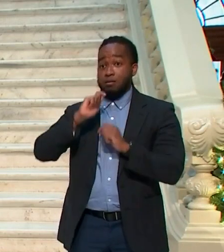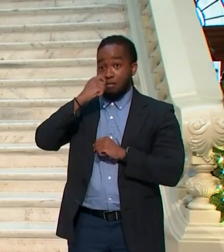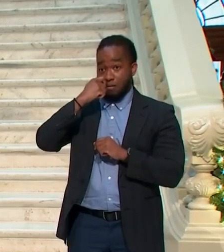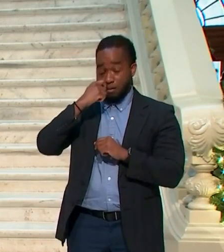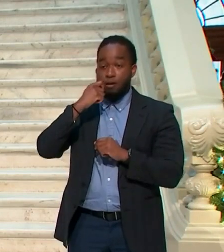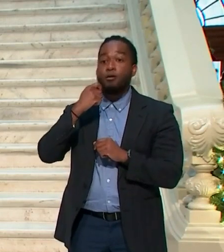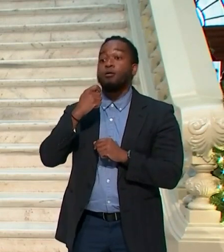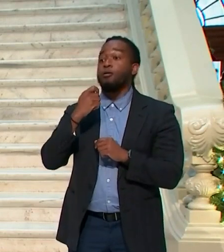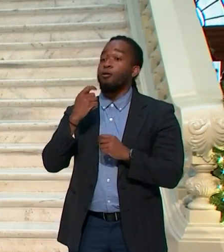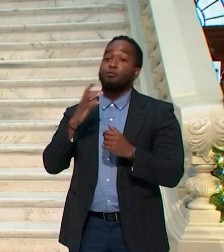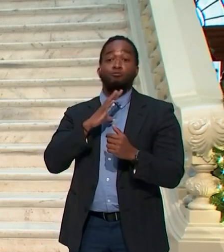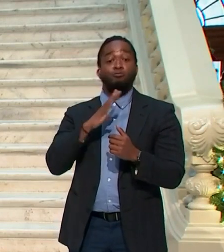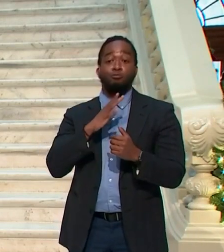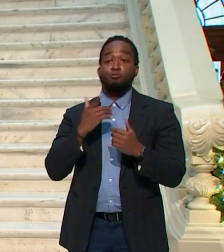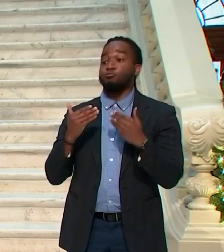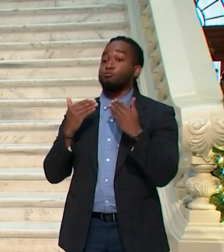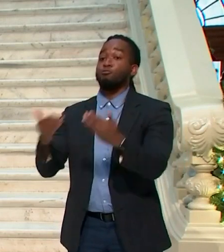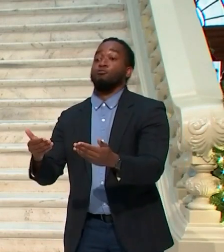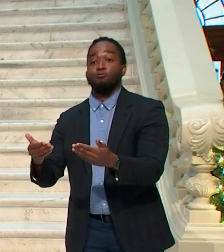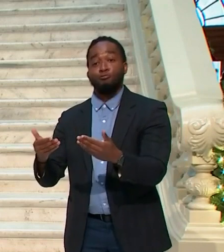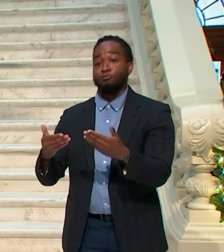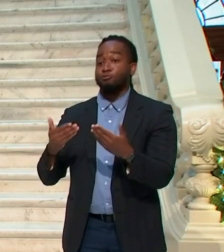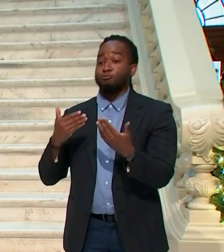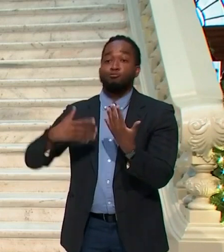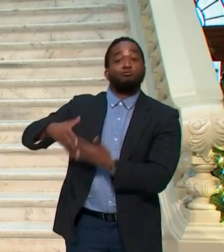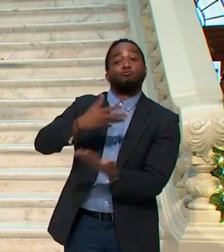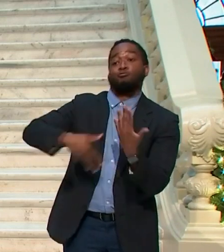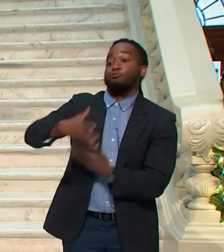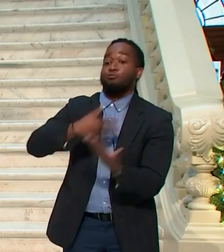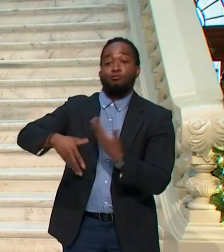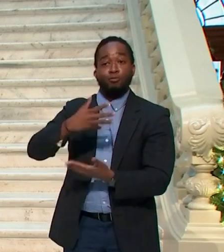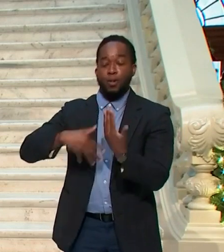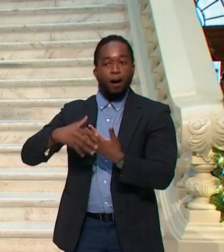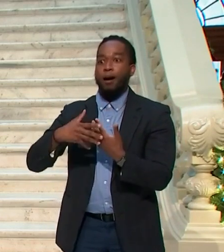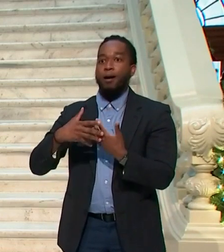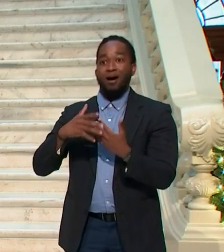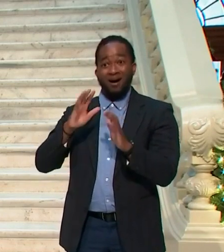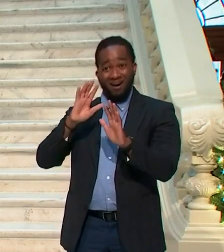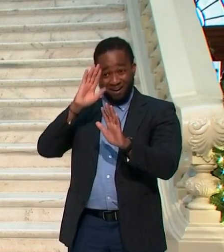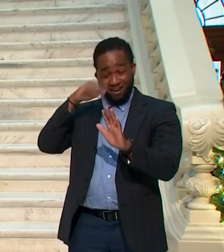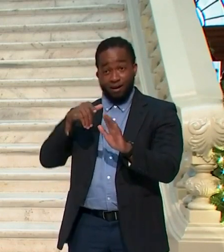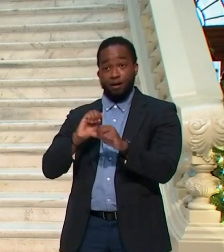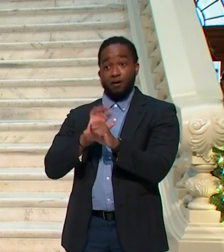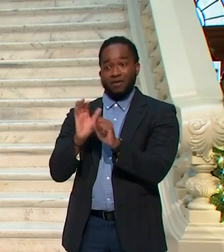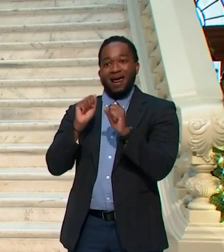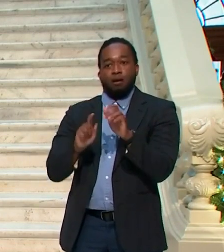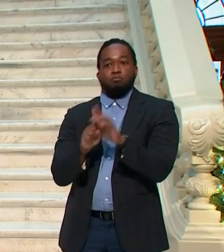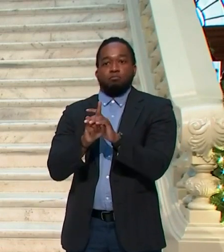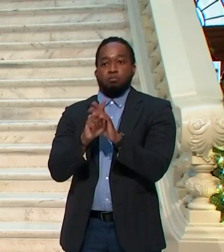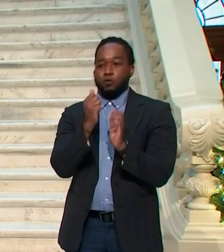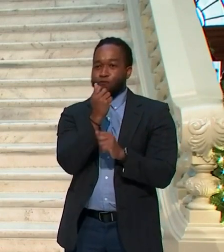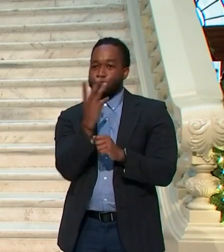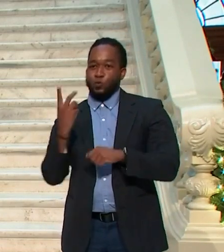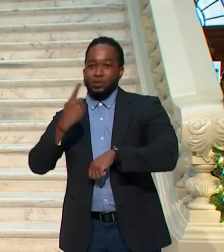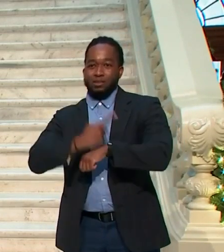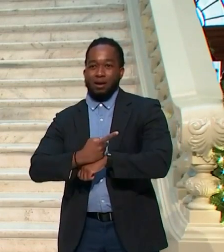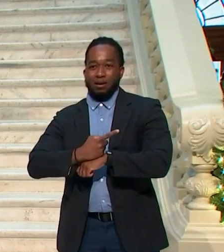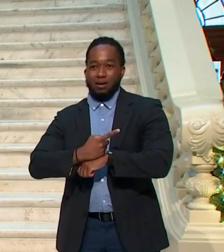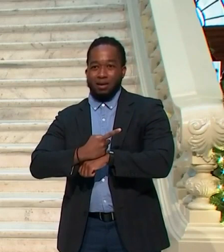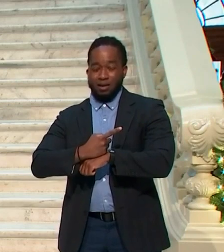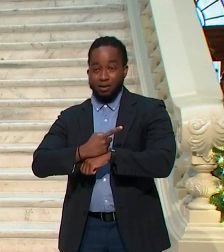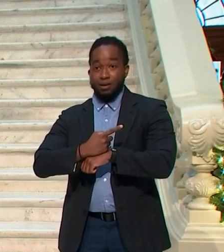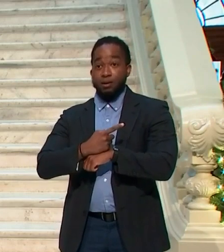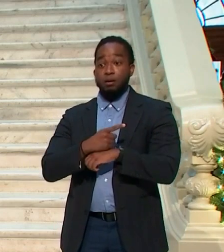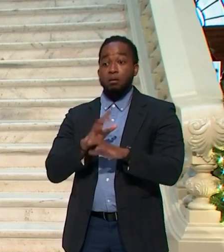or three. And so it's particularly important that we don't use that COVID test as a justification to go and